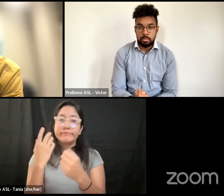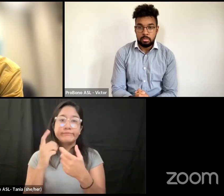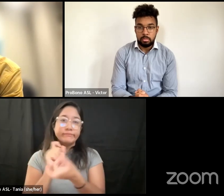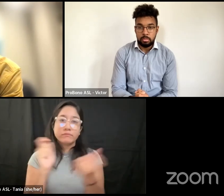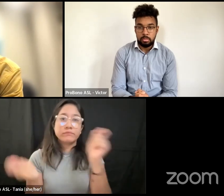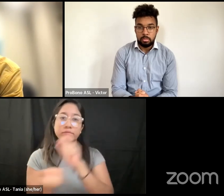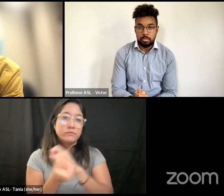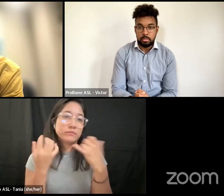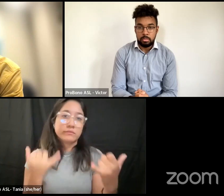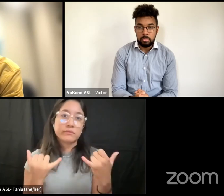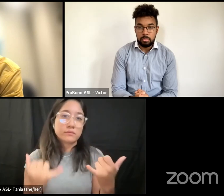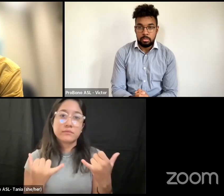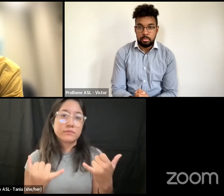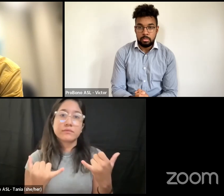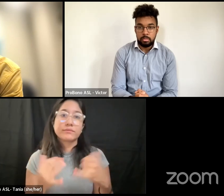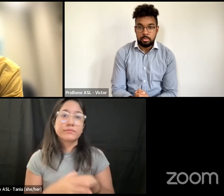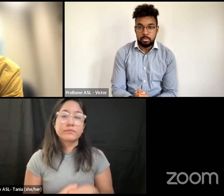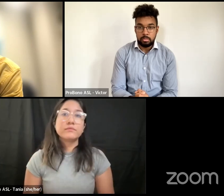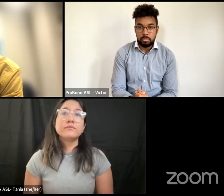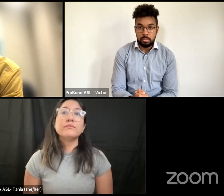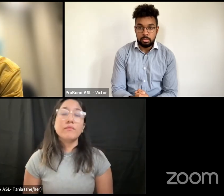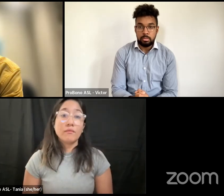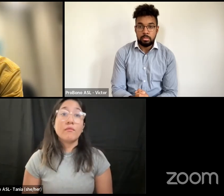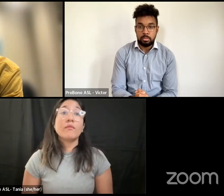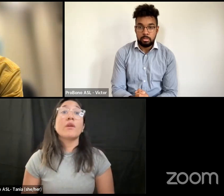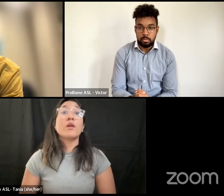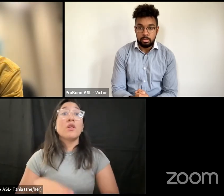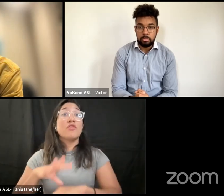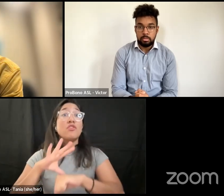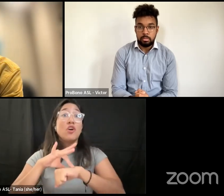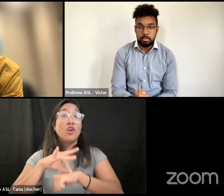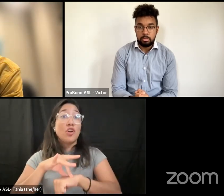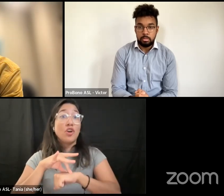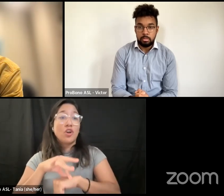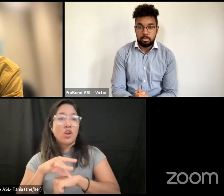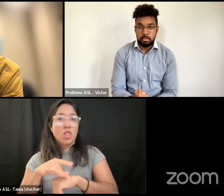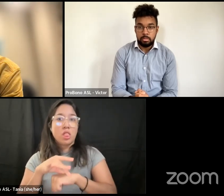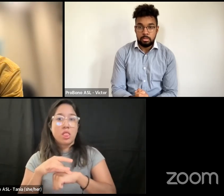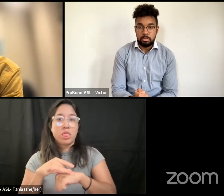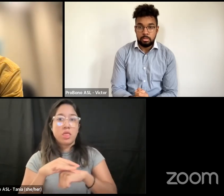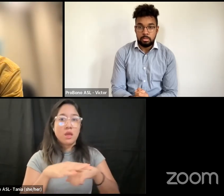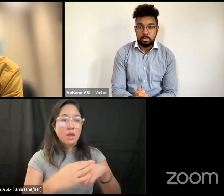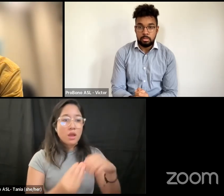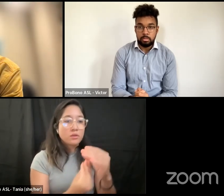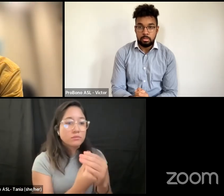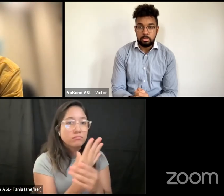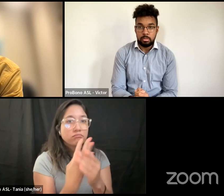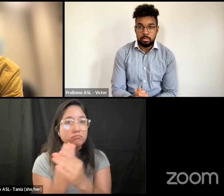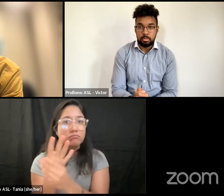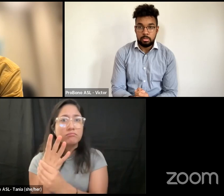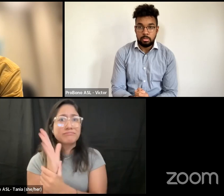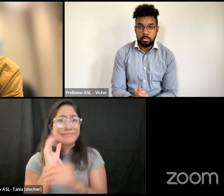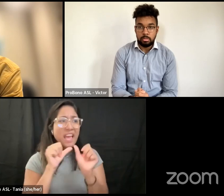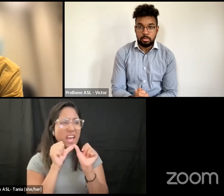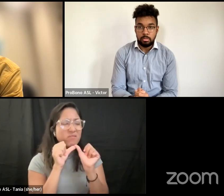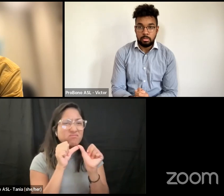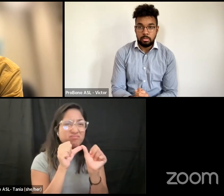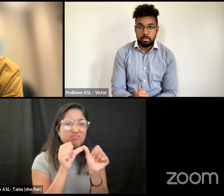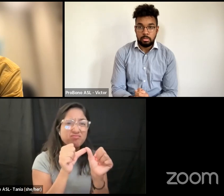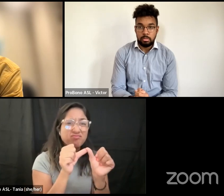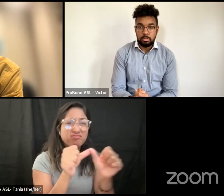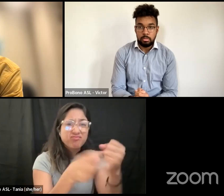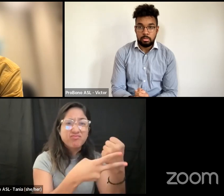the earth was bringing out of it that could last a long time you know in storage we collected